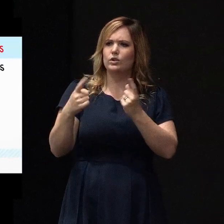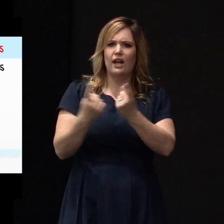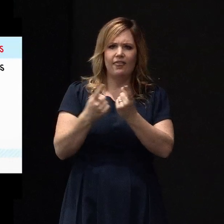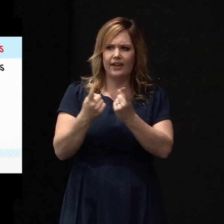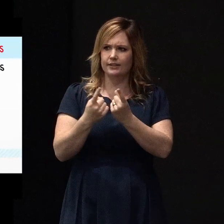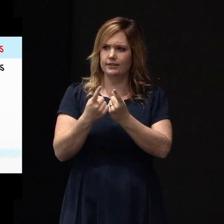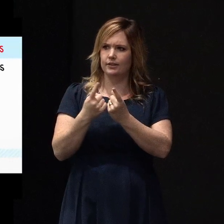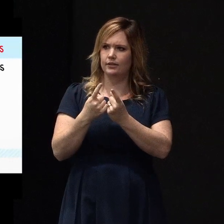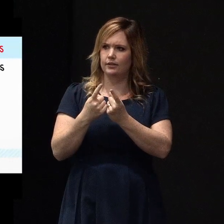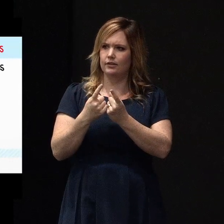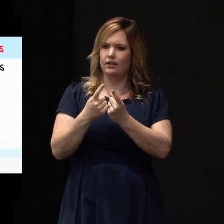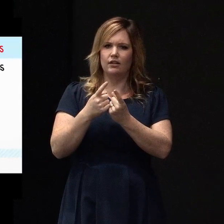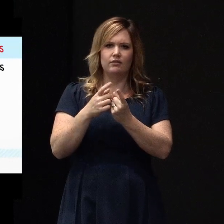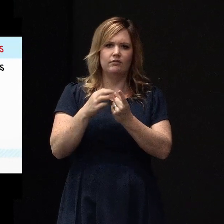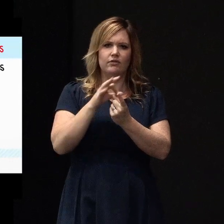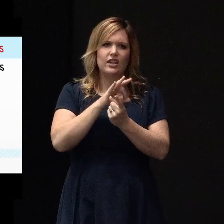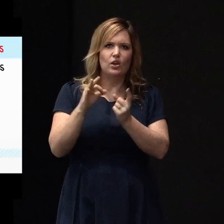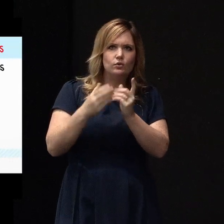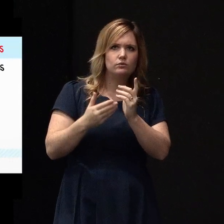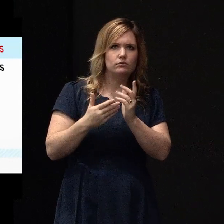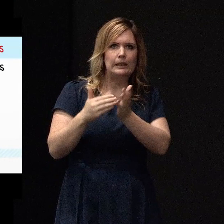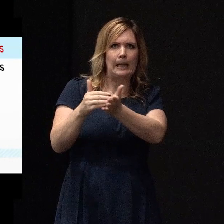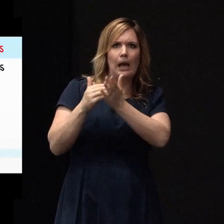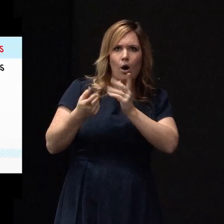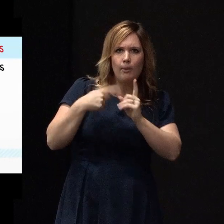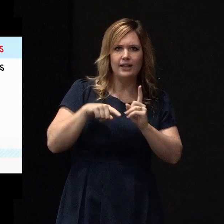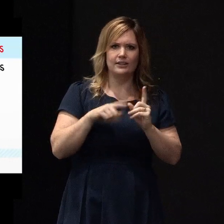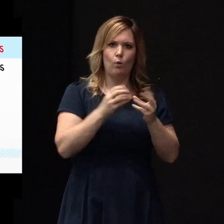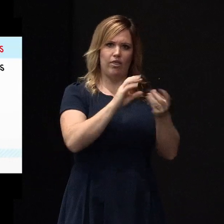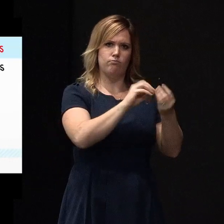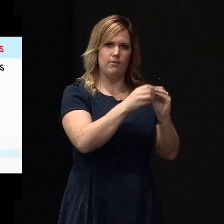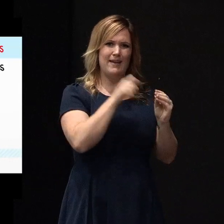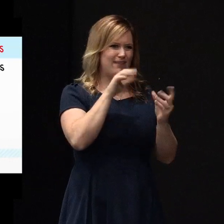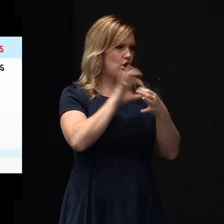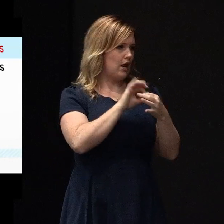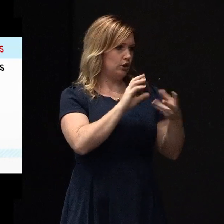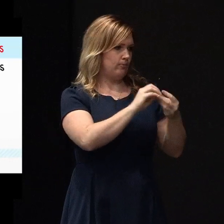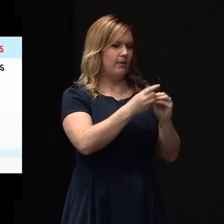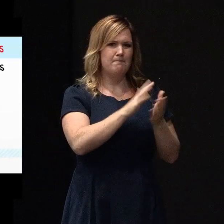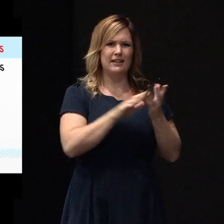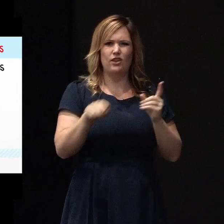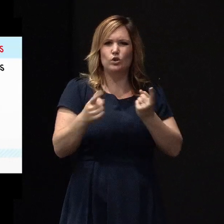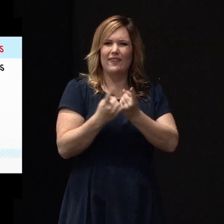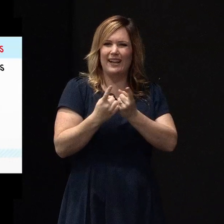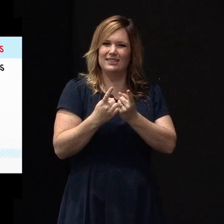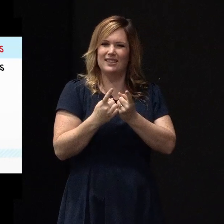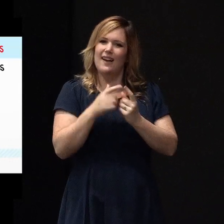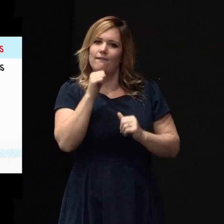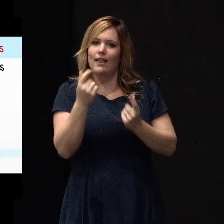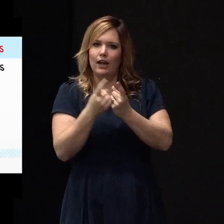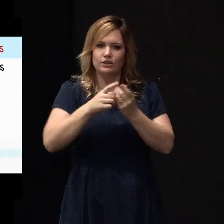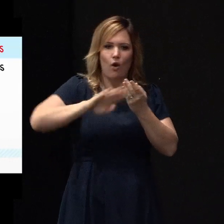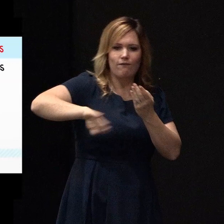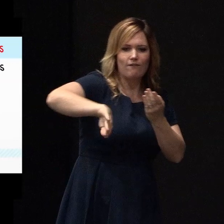that don't apparently add to our dealing with the problems. But the things we drop out